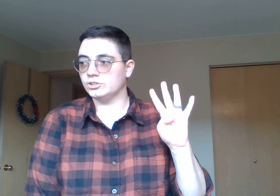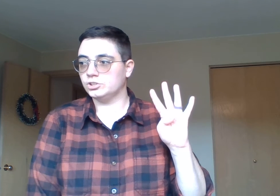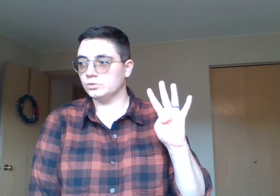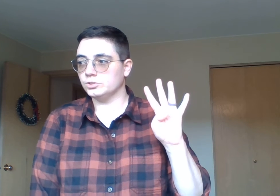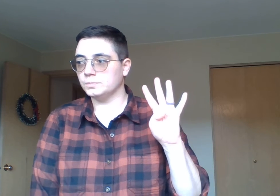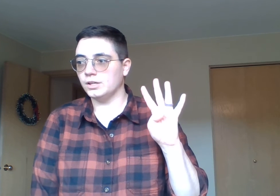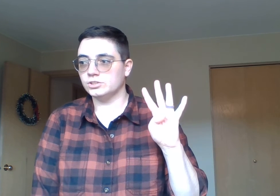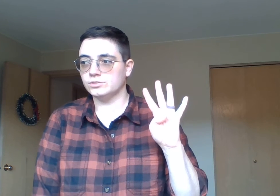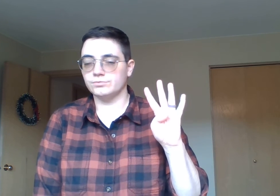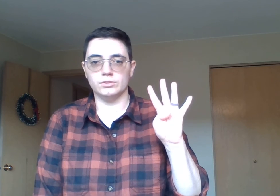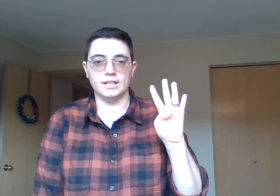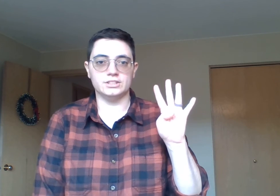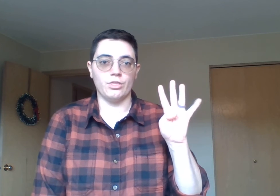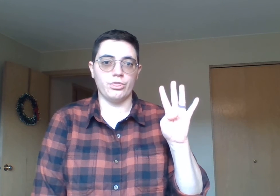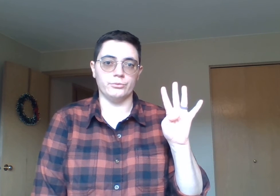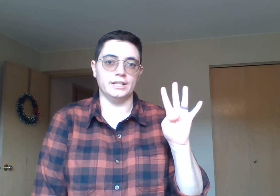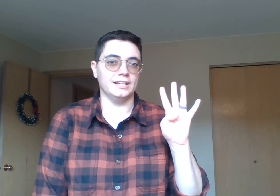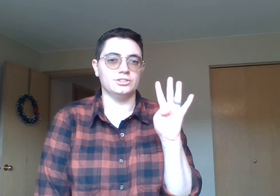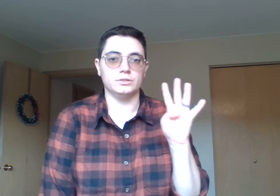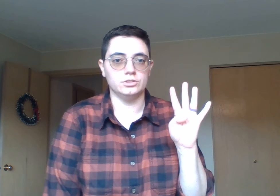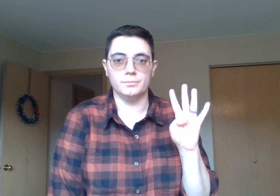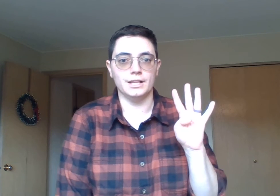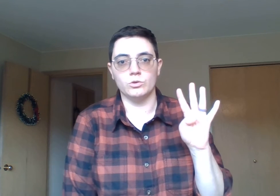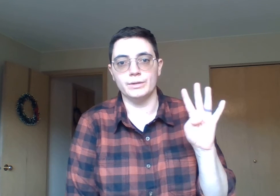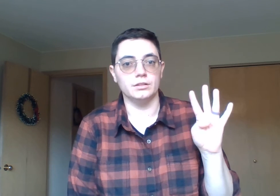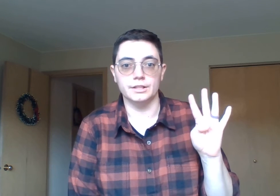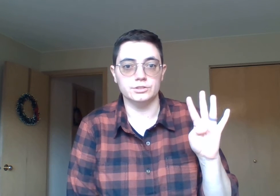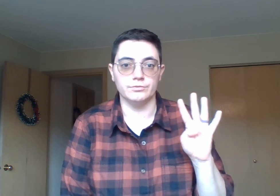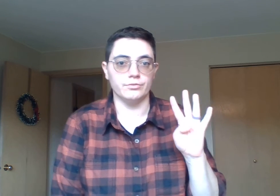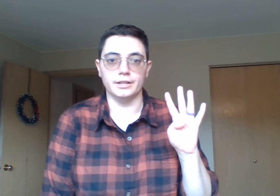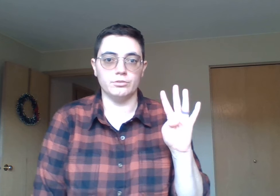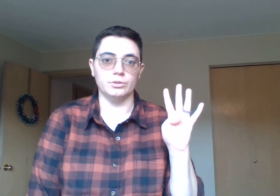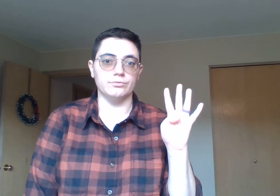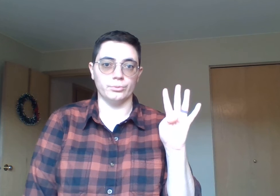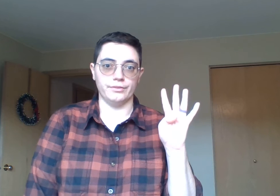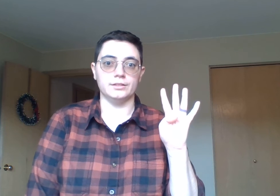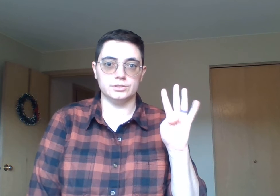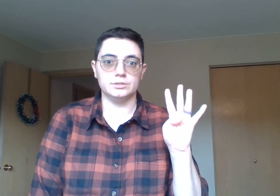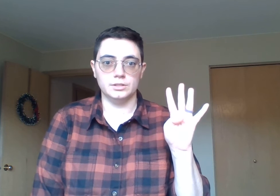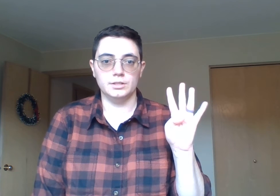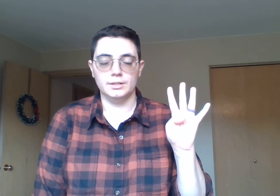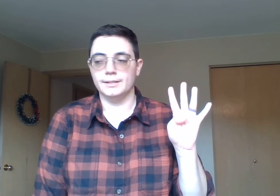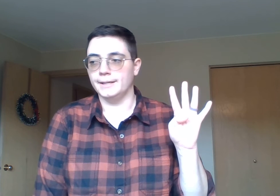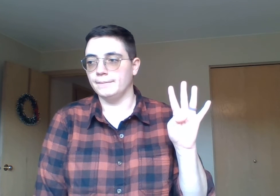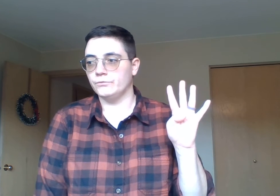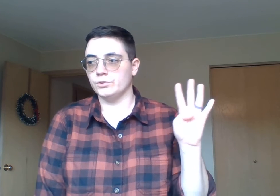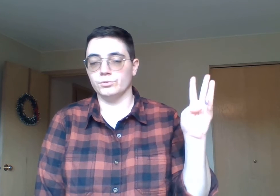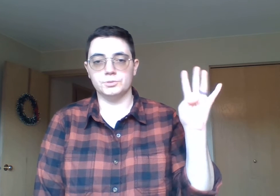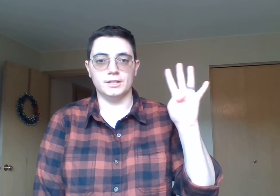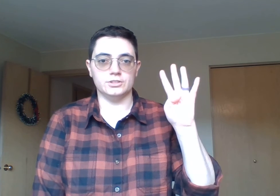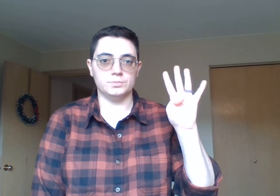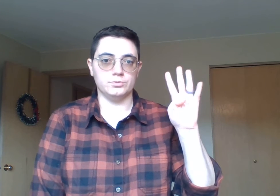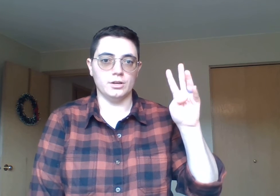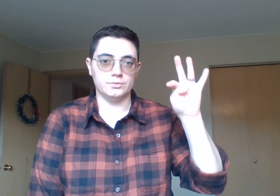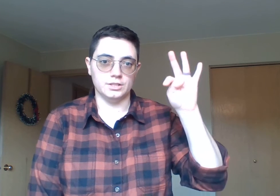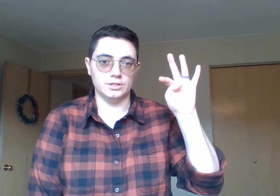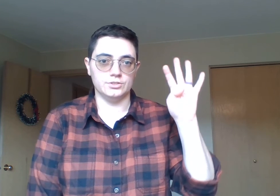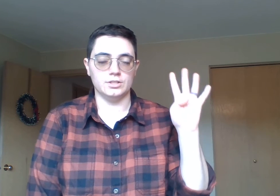a short response for Lesson 3. I just want you to make a quick list of like three or four things. So the response prompt is